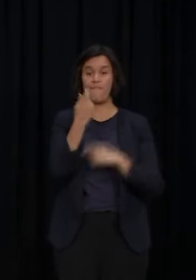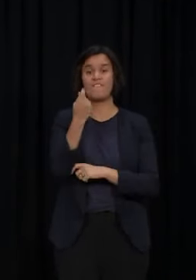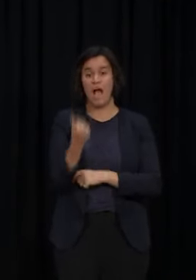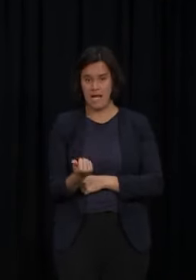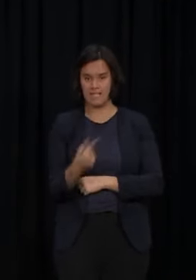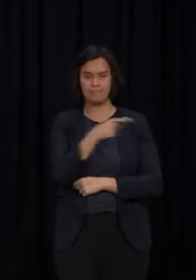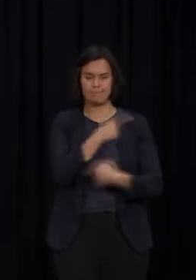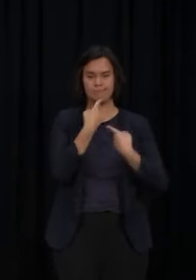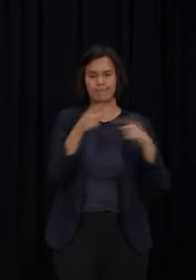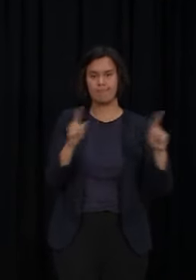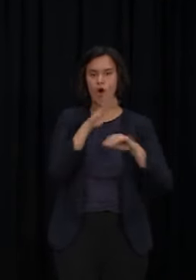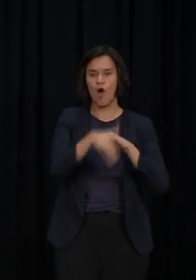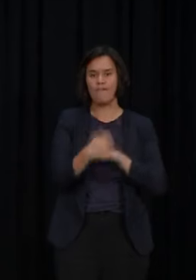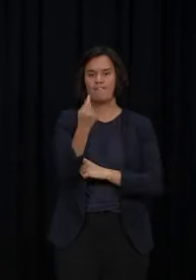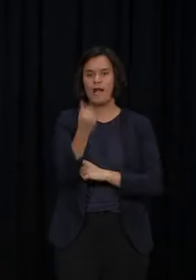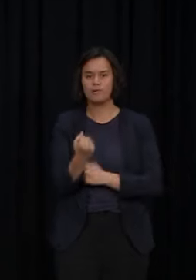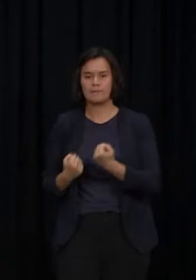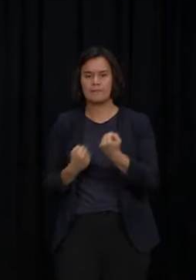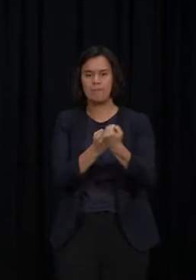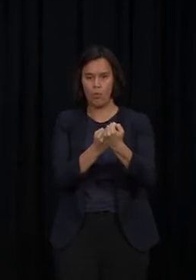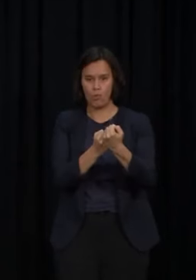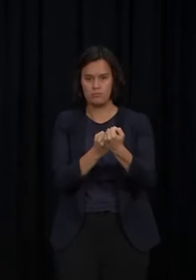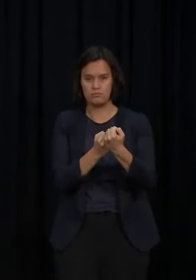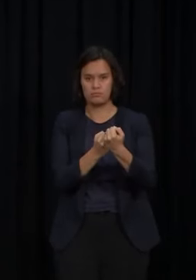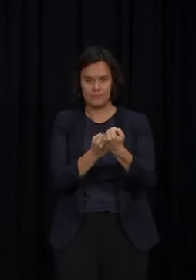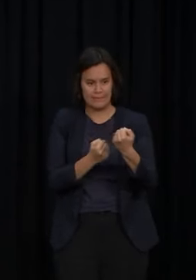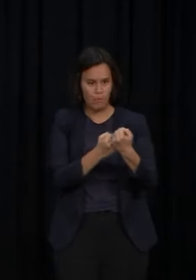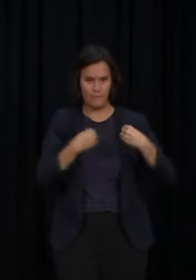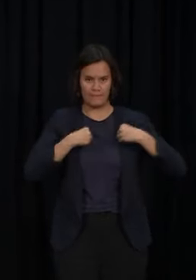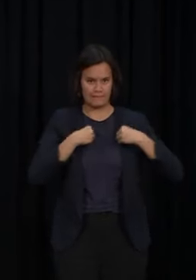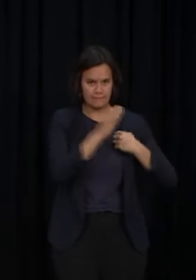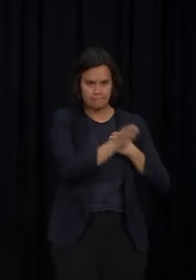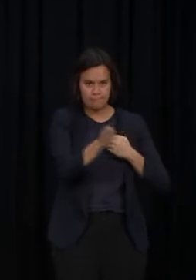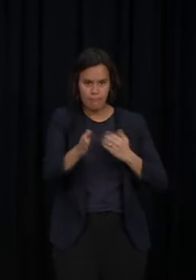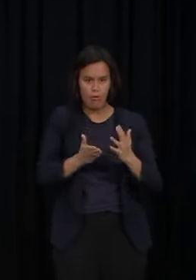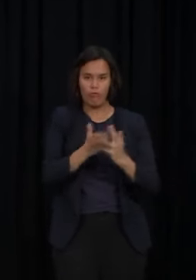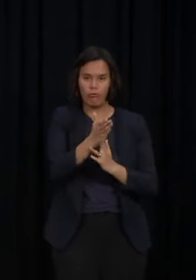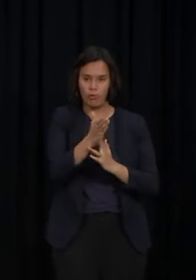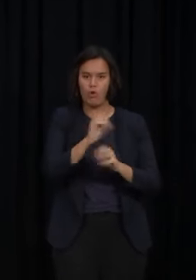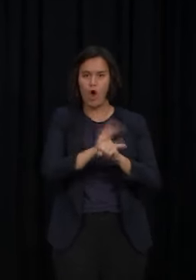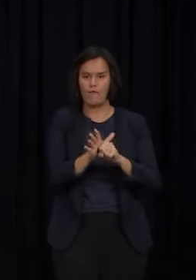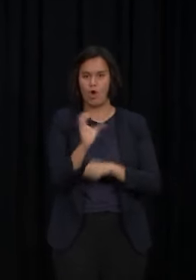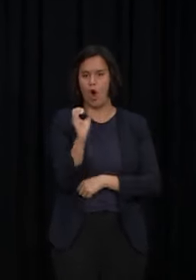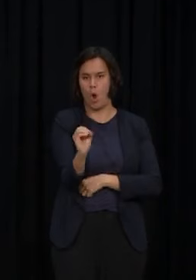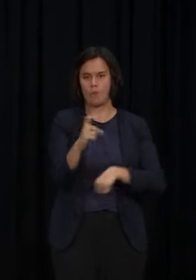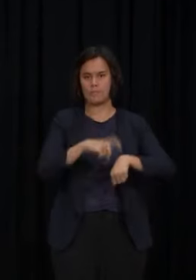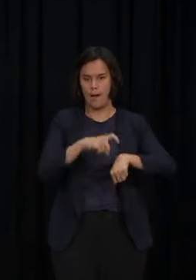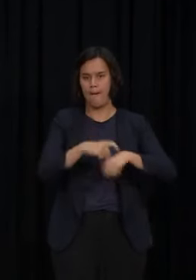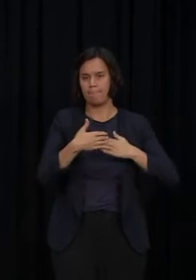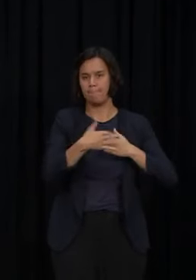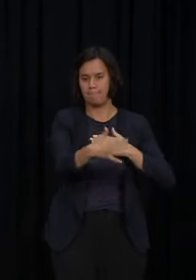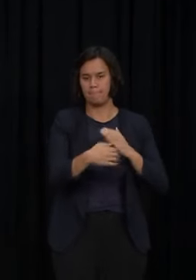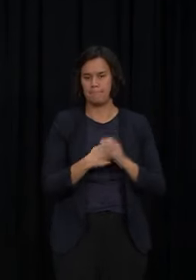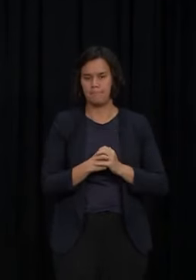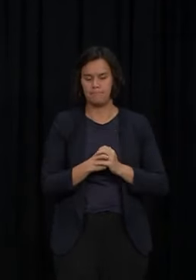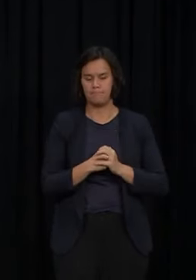support to help business through the accelerating Omicron outbreak. But first, I wish to speak as frankly